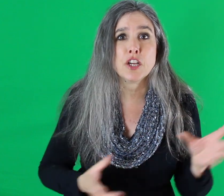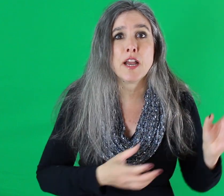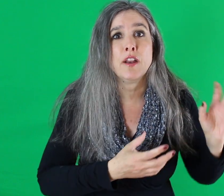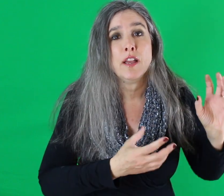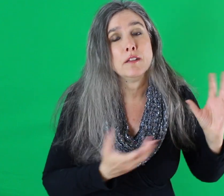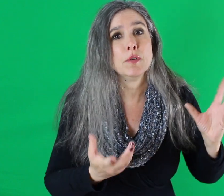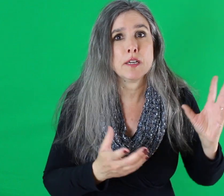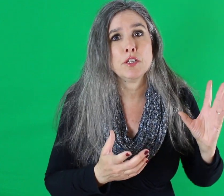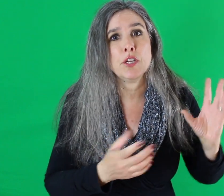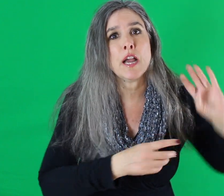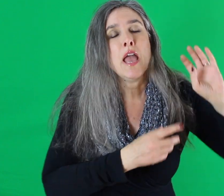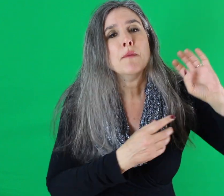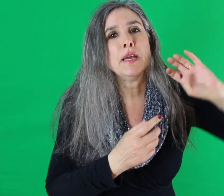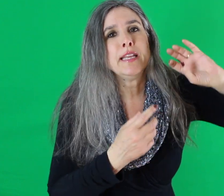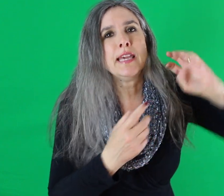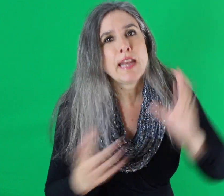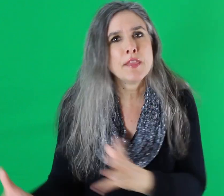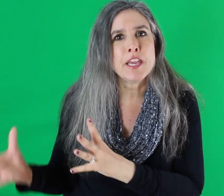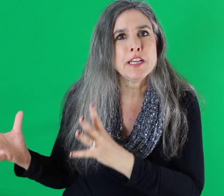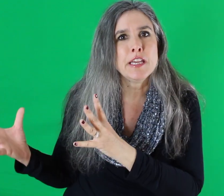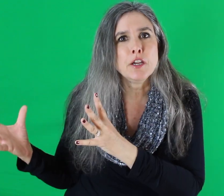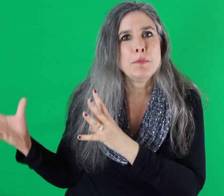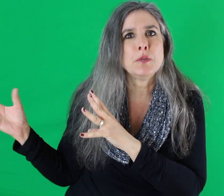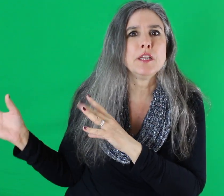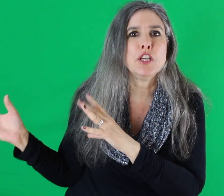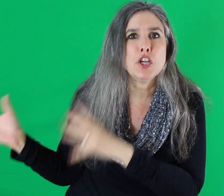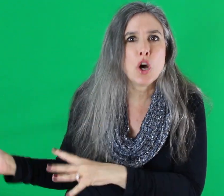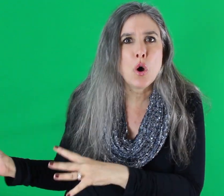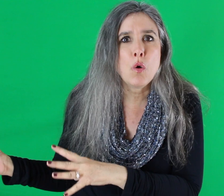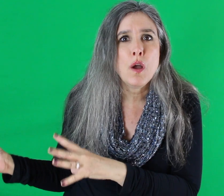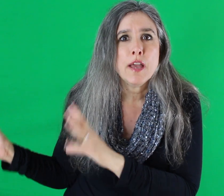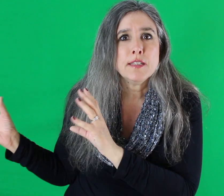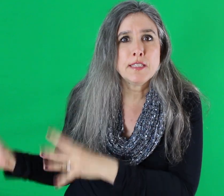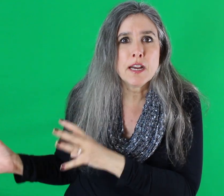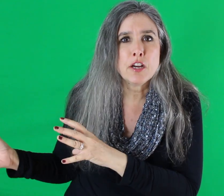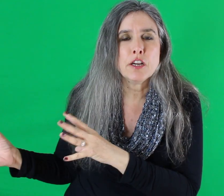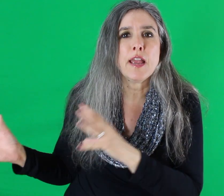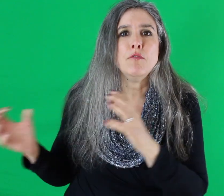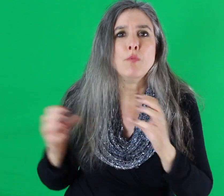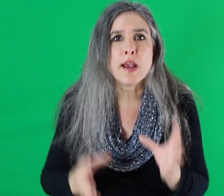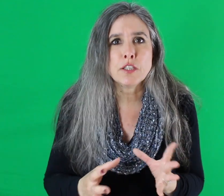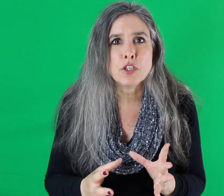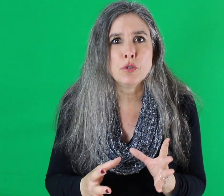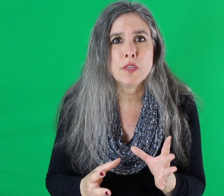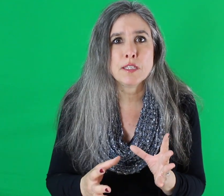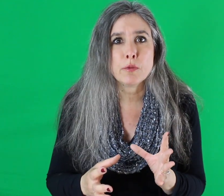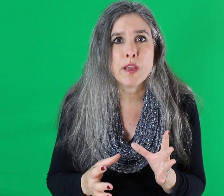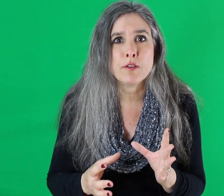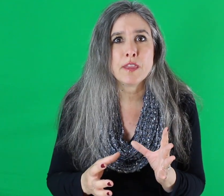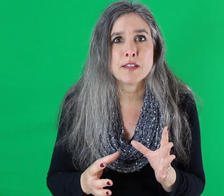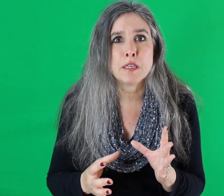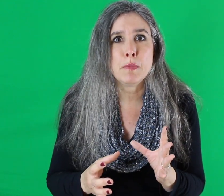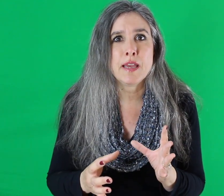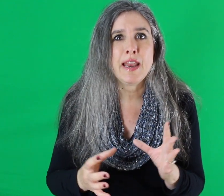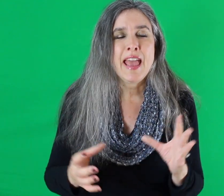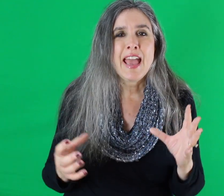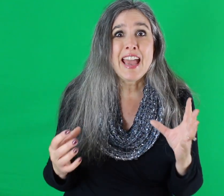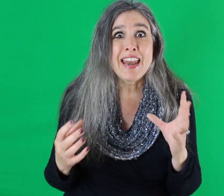child, well, not too young, but get out there and get your boats and go to Dunkirk and rescue these 300,000 men and